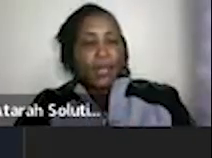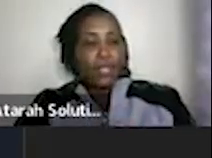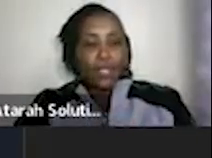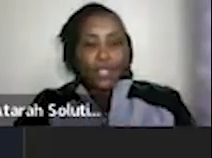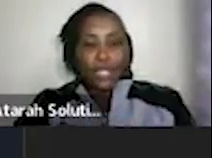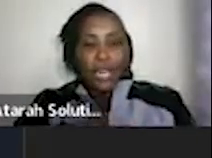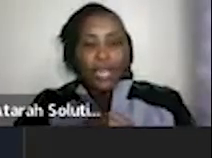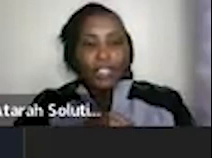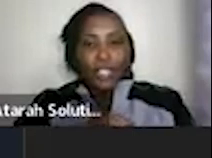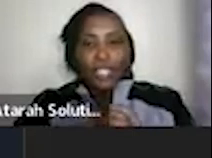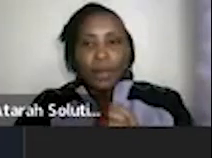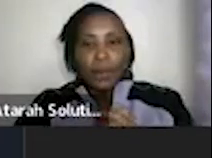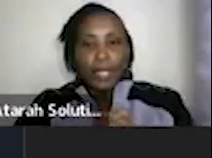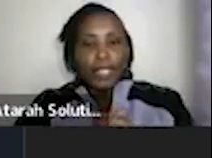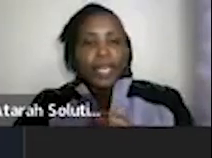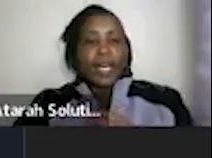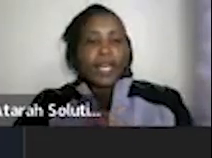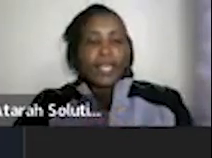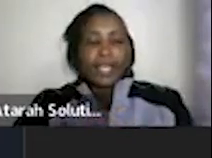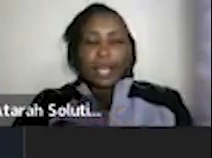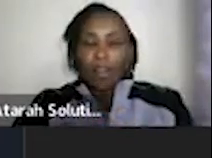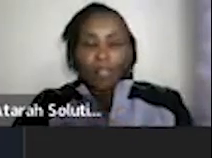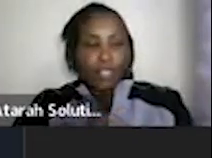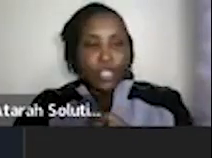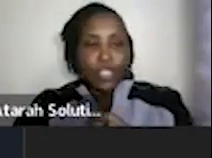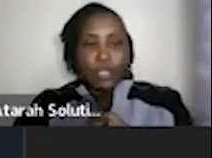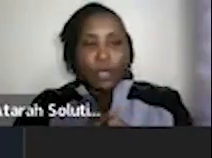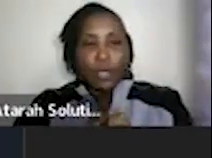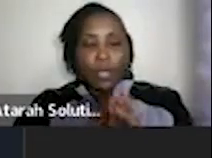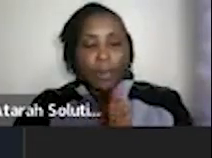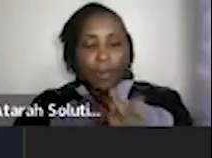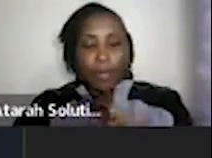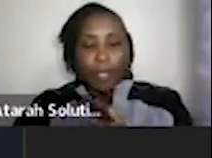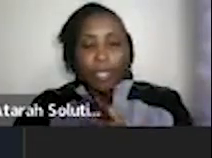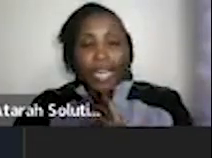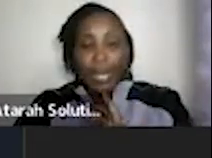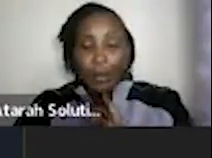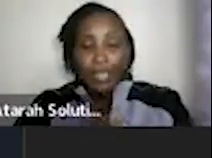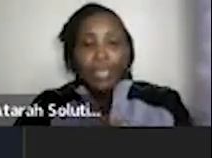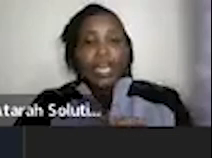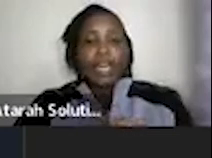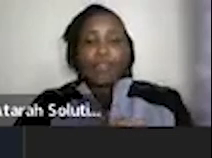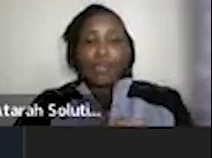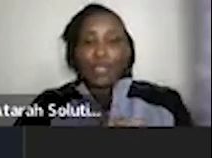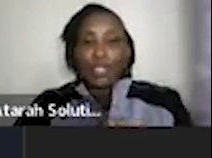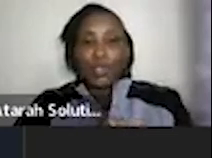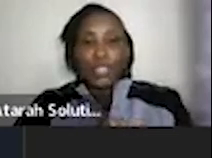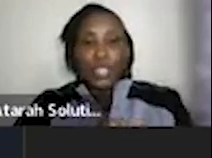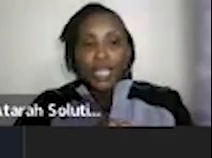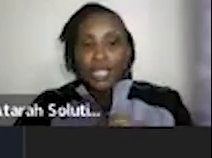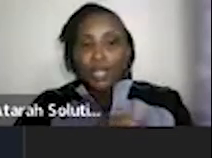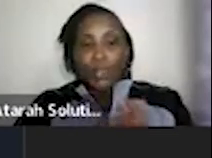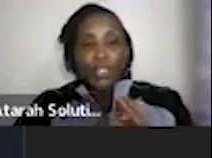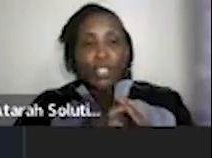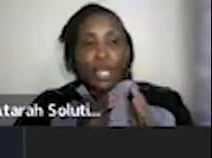pathway solutions are a training company uh they have our trainings on um on their lms if you're looking to